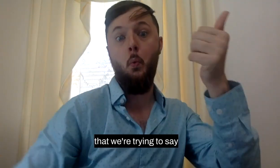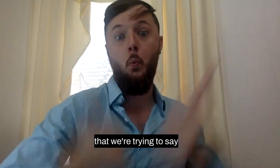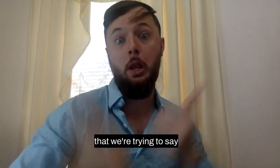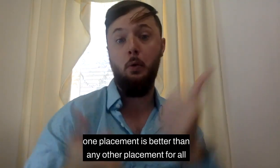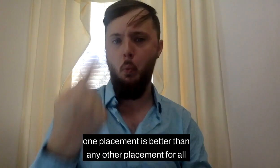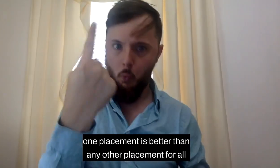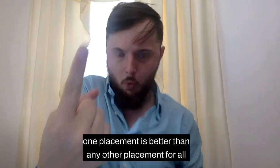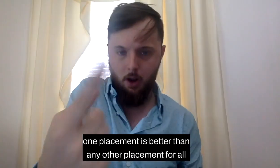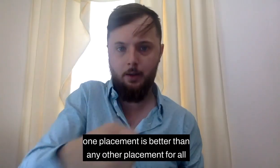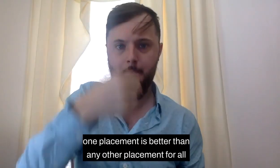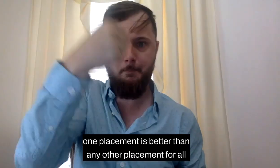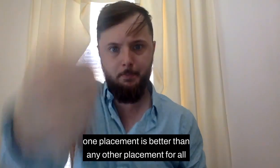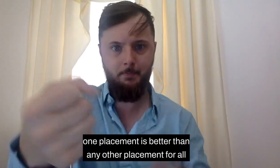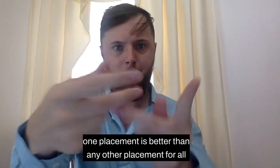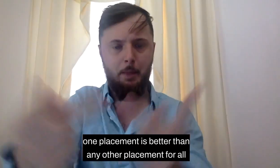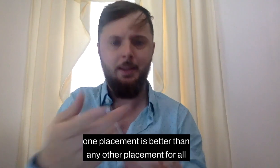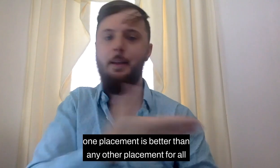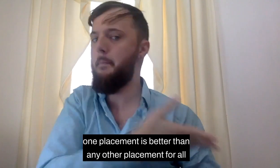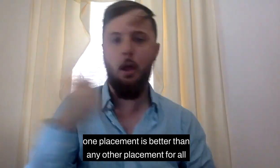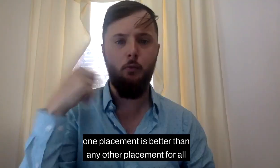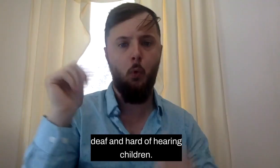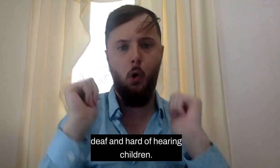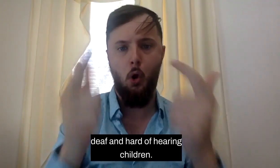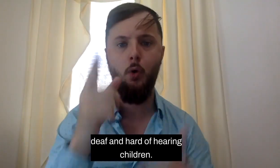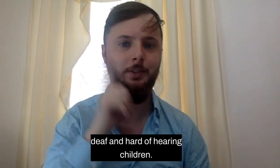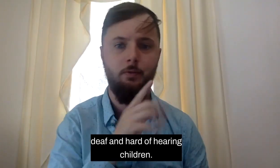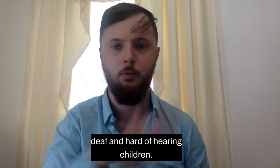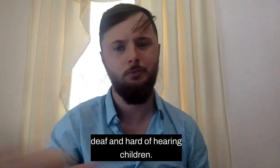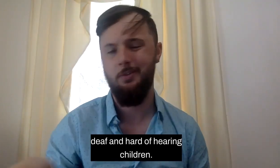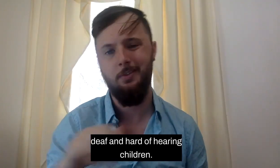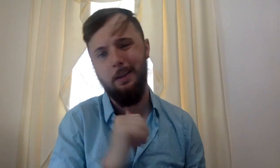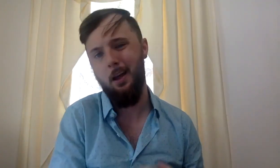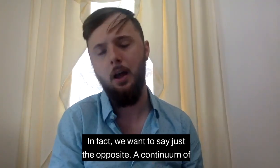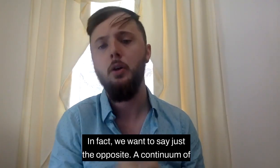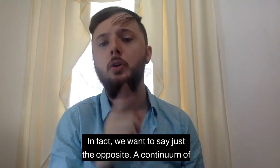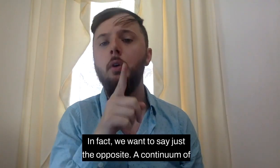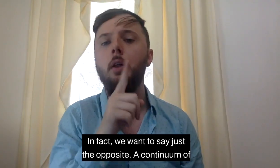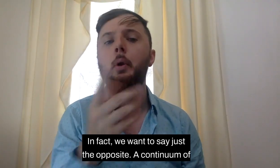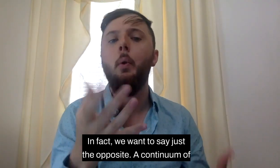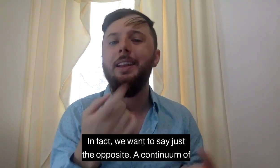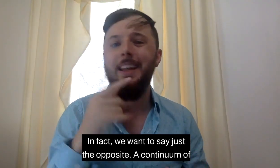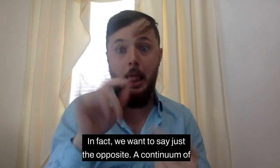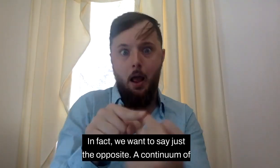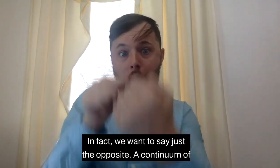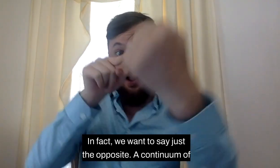to say one placement is better than any other placement for all deaf and hard of hearing children. In fact, we want to say just the opposite,